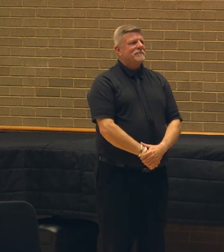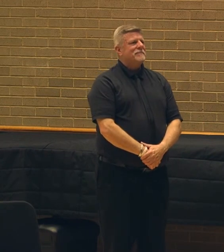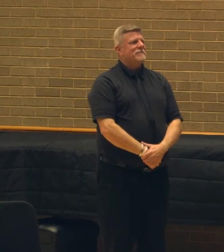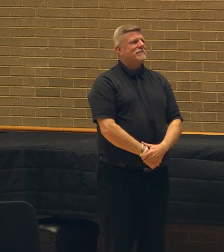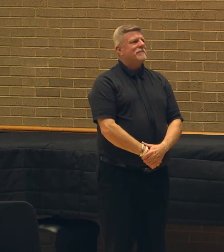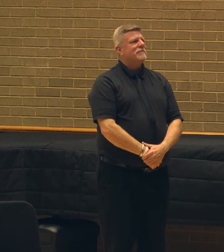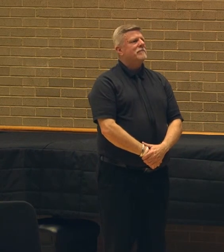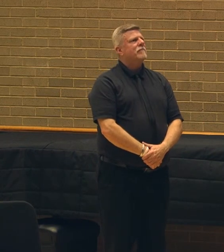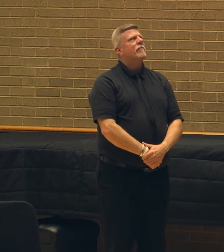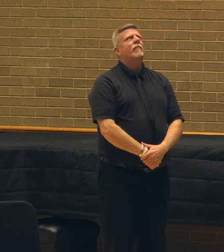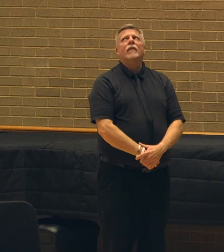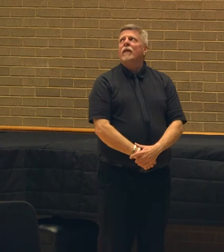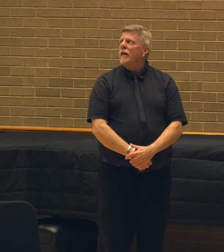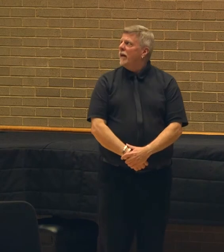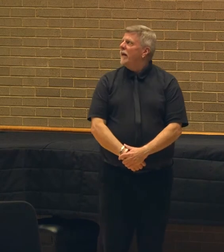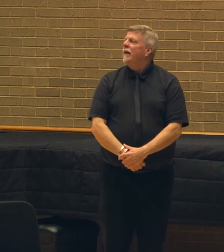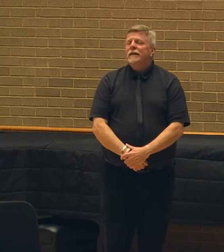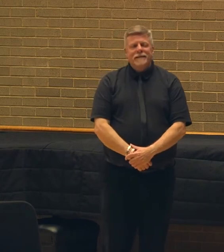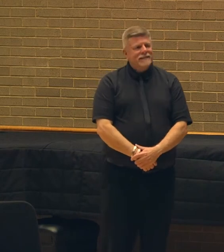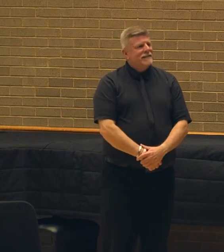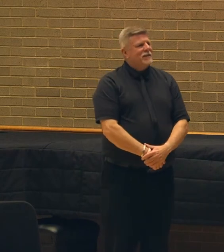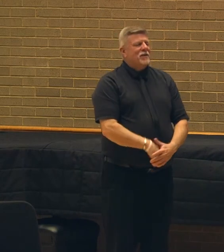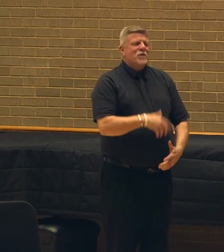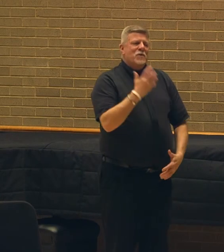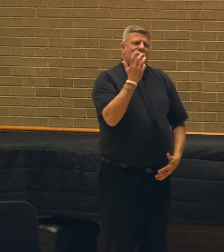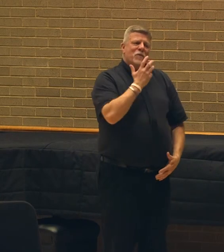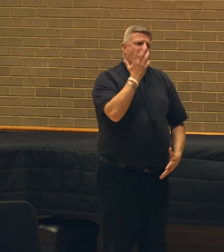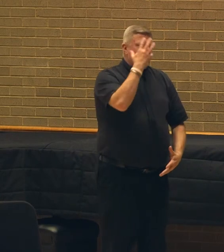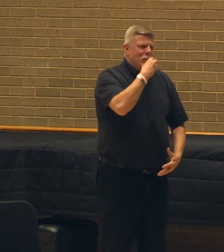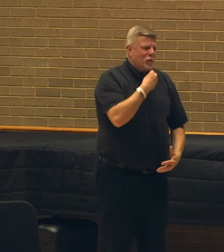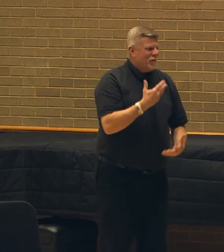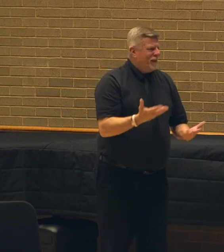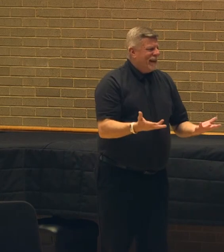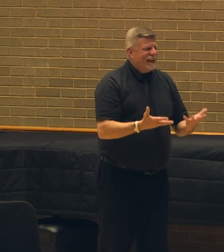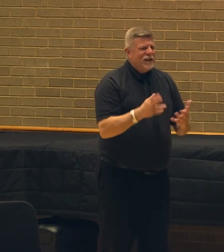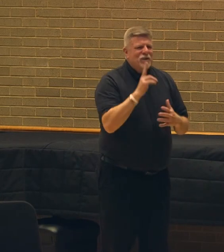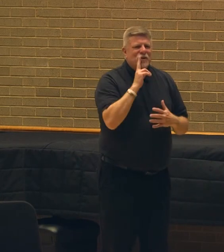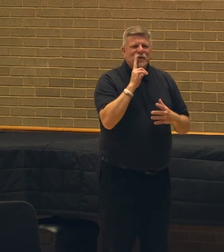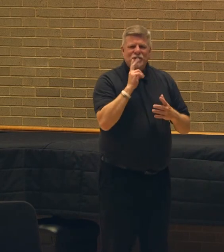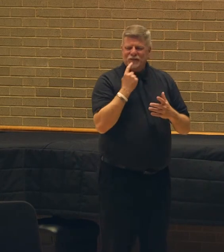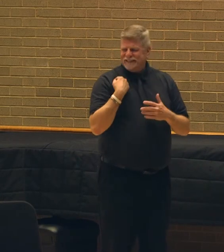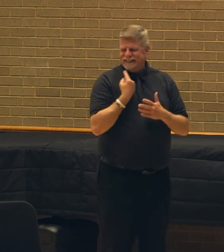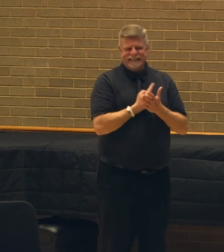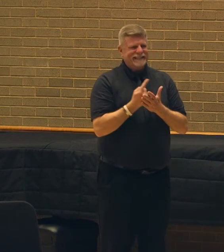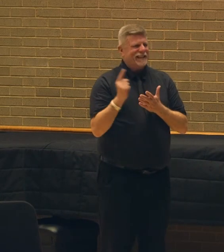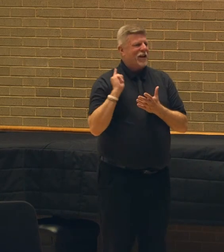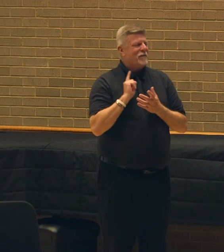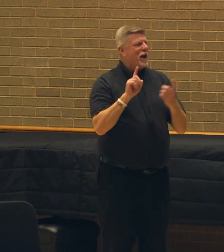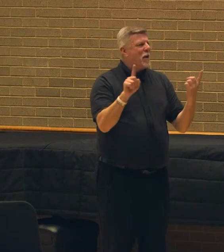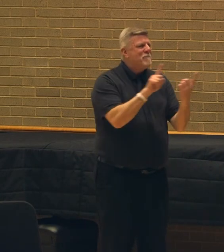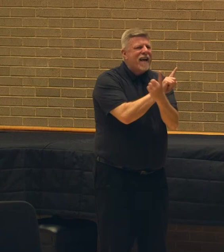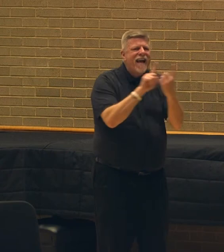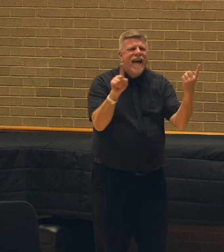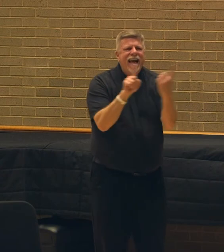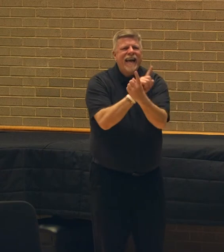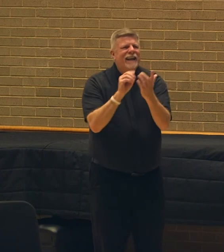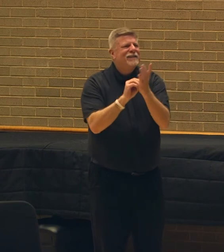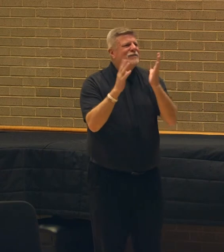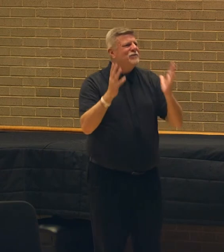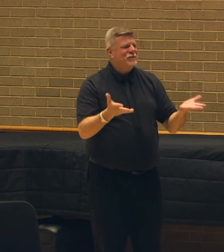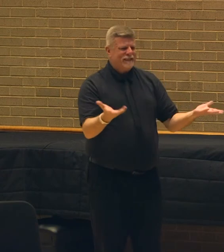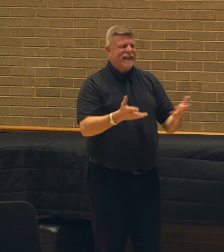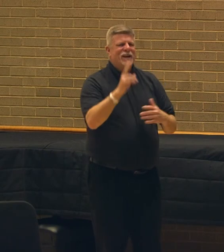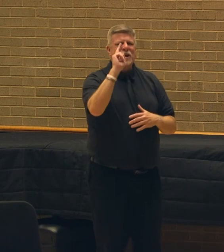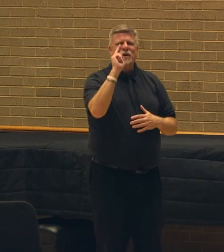It's been really lovely to be here in Houston this past week to meet students at the University to reconnect with